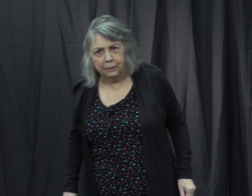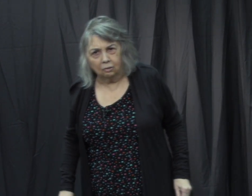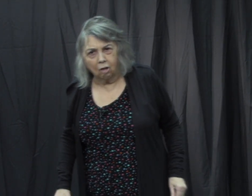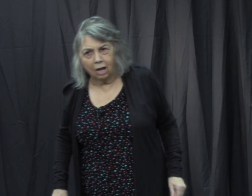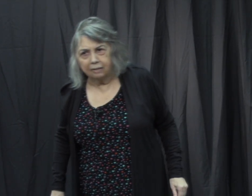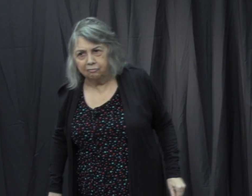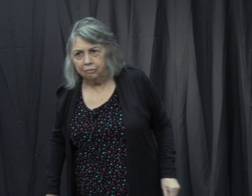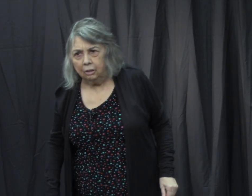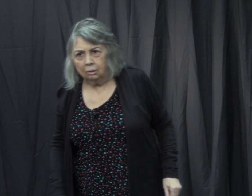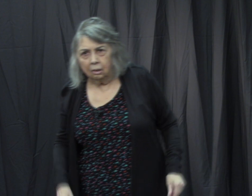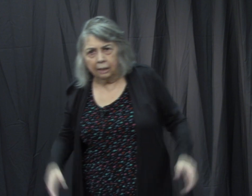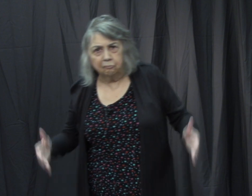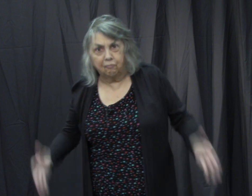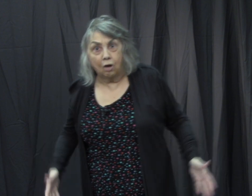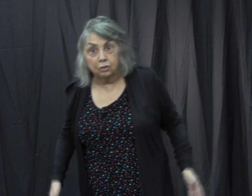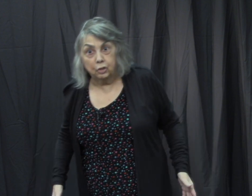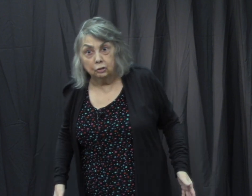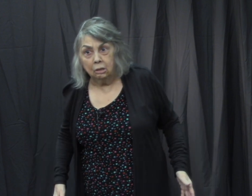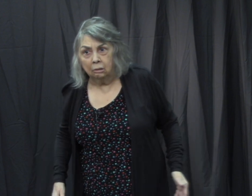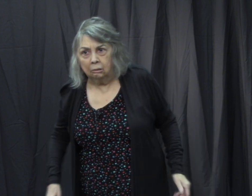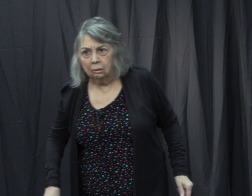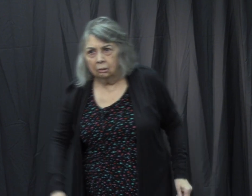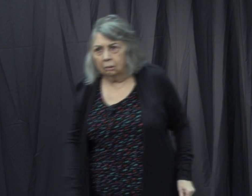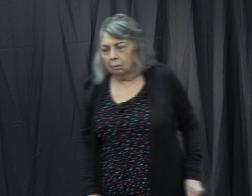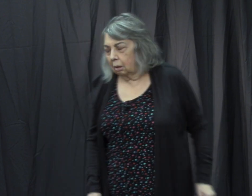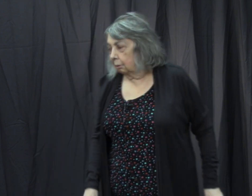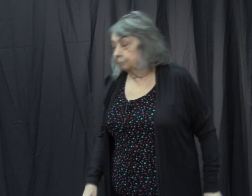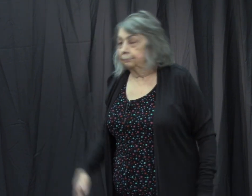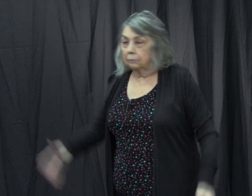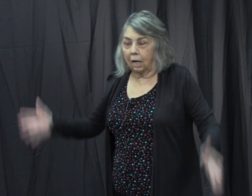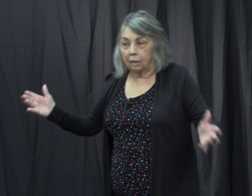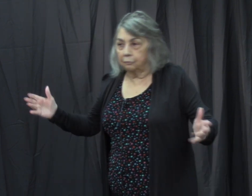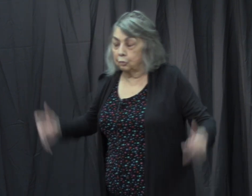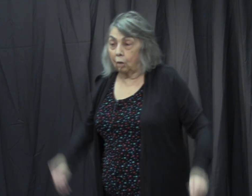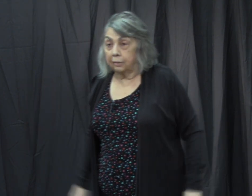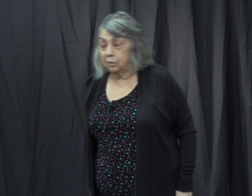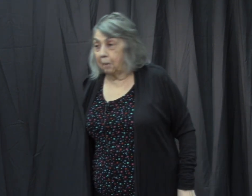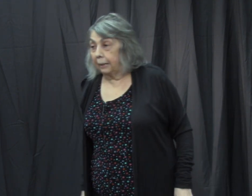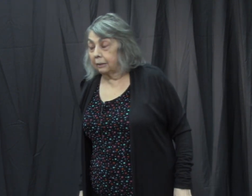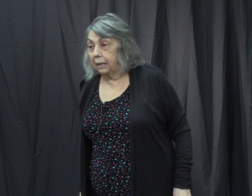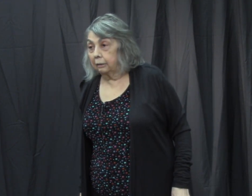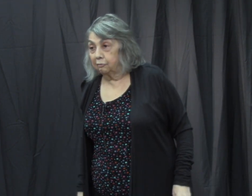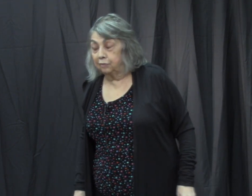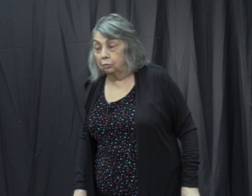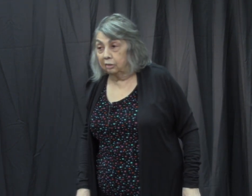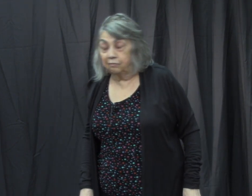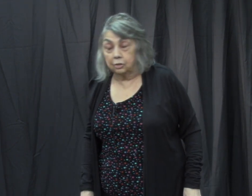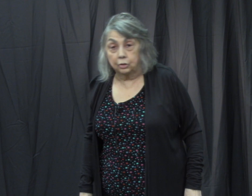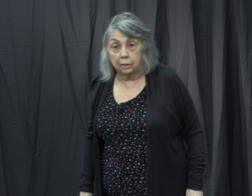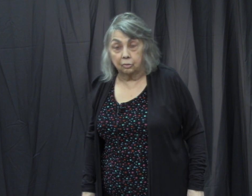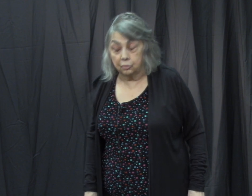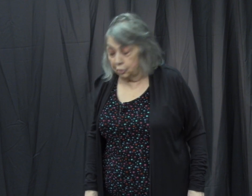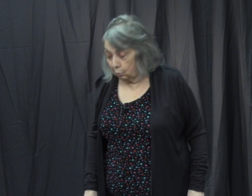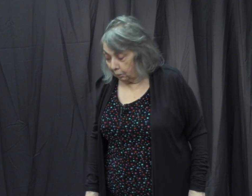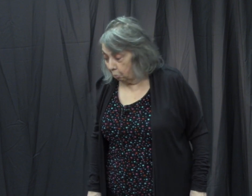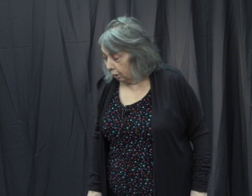alive and function? I tried to buy a can of tuna fish at the supermarket,